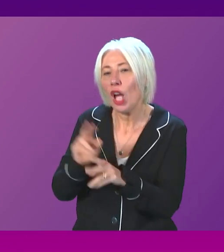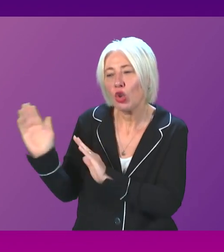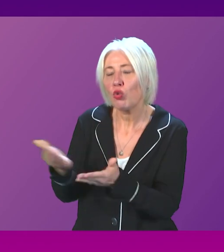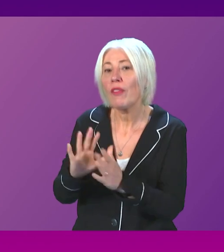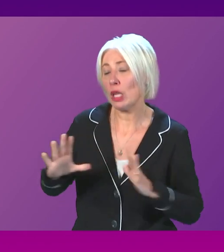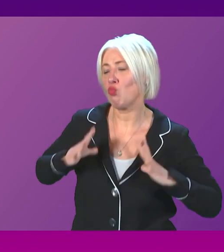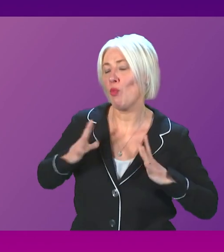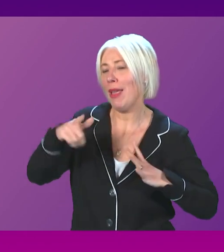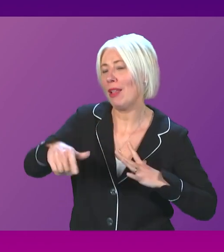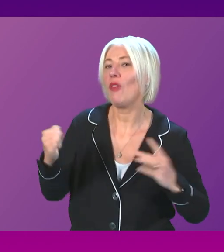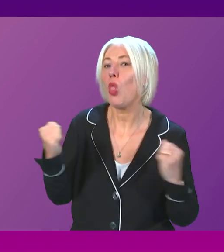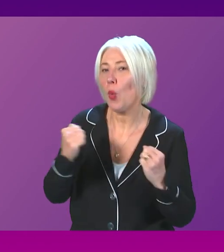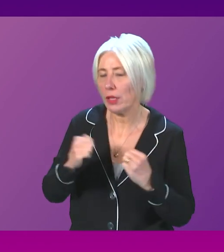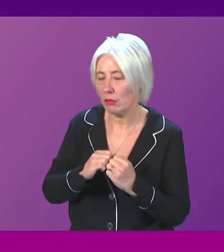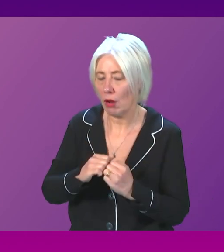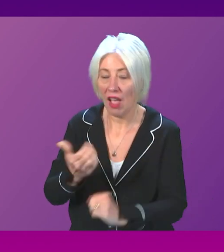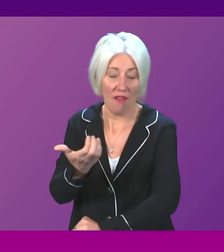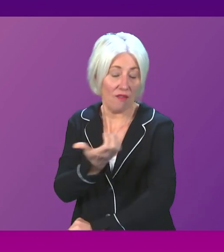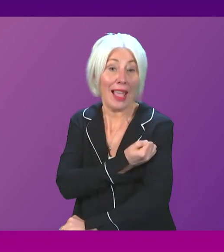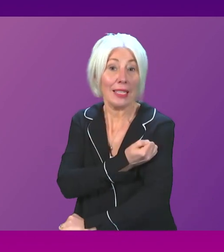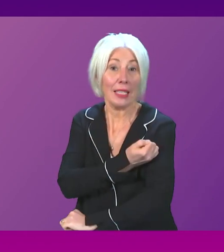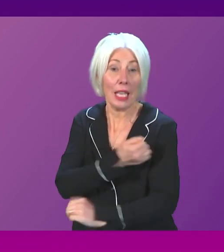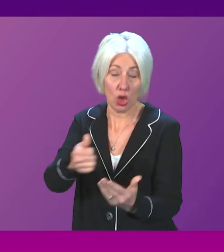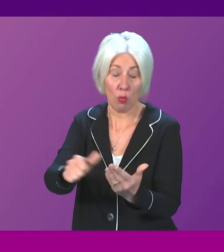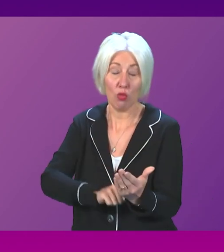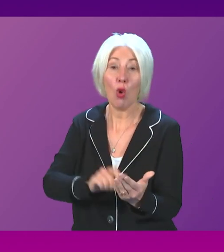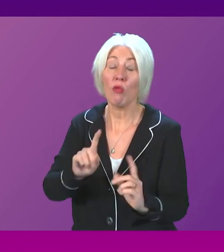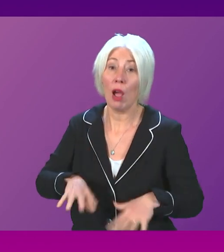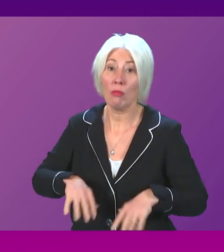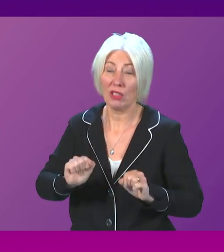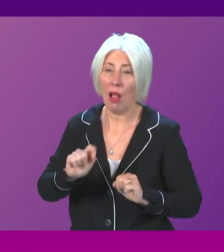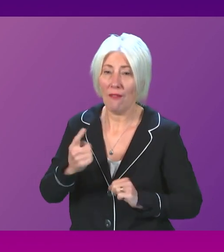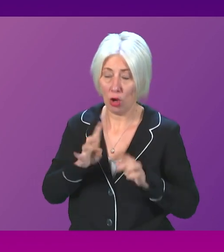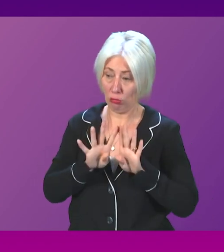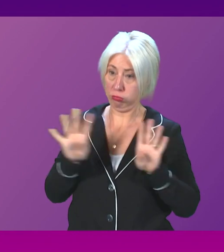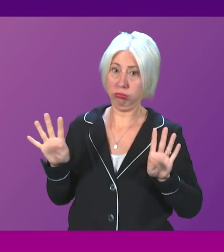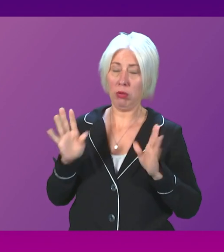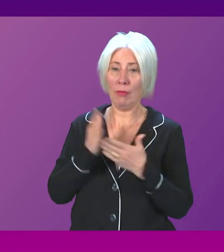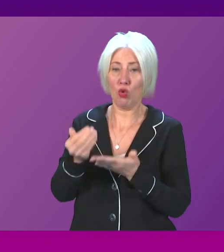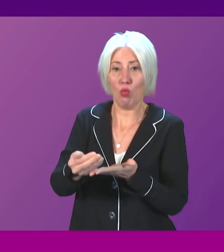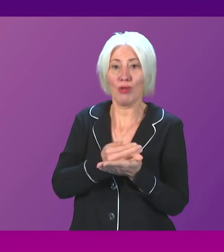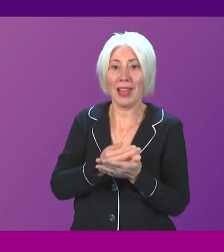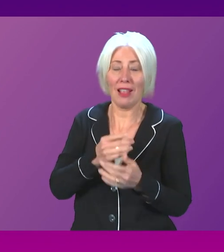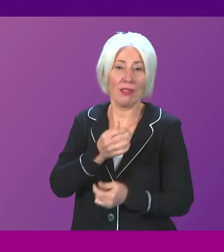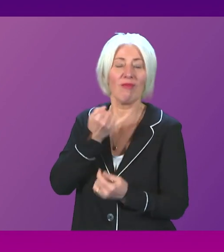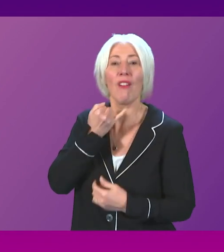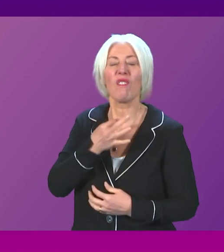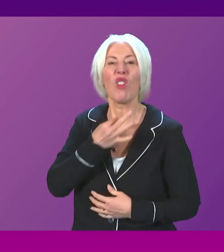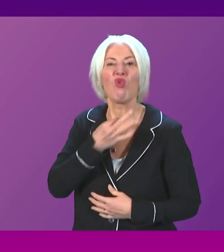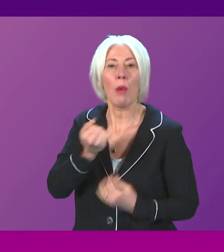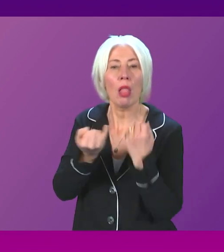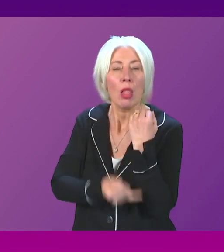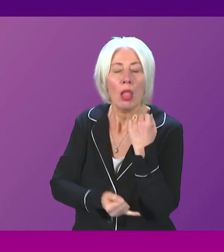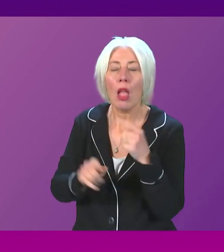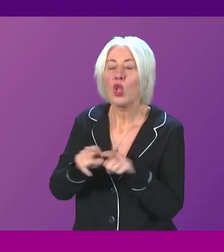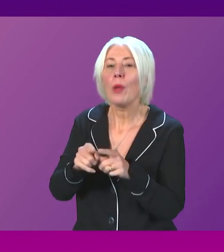for winter. Our vaccination programme is a critical first line of defence protecting the most vulnerable and reducing staff